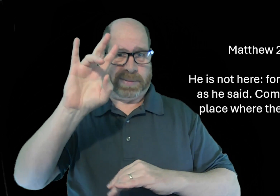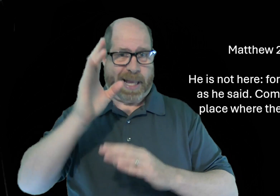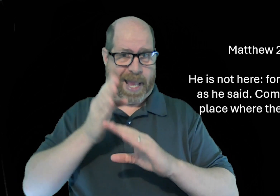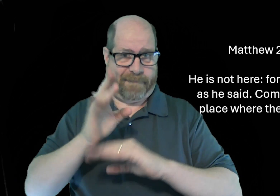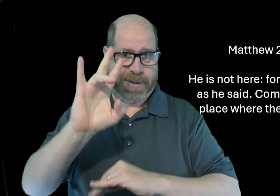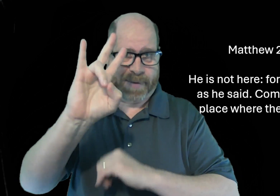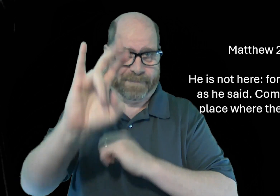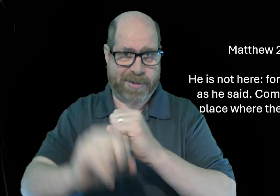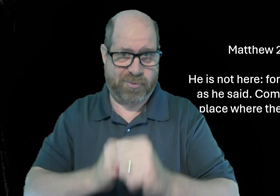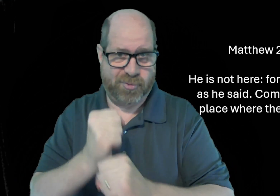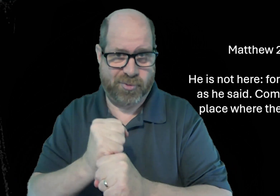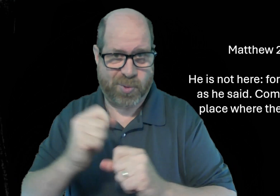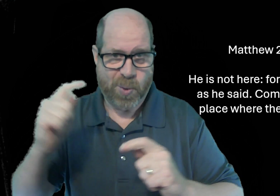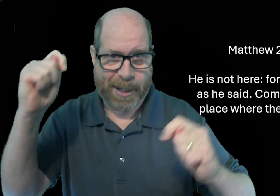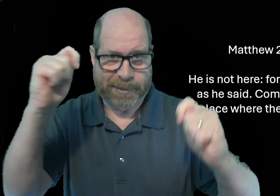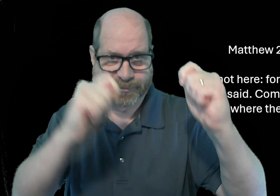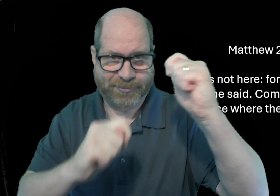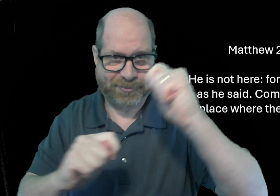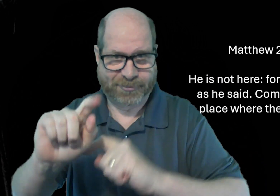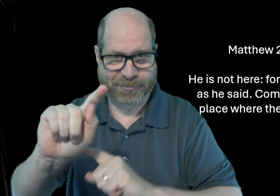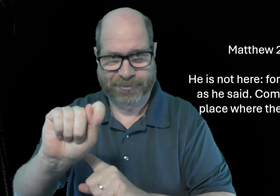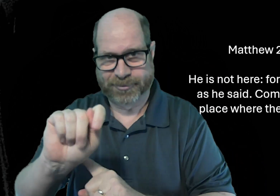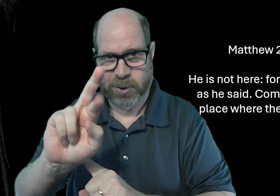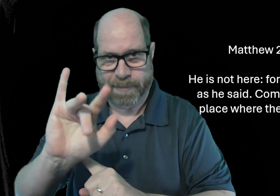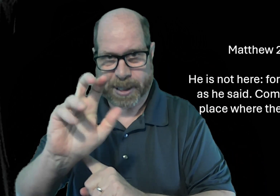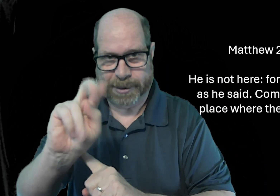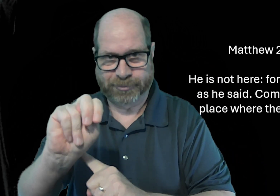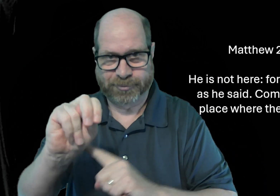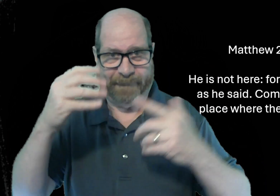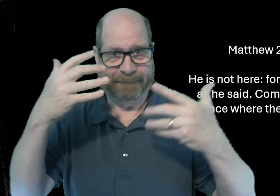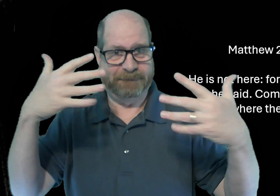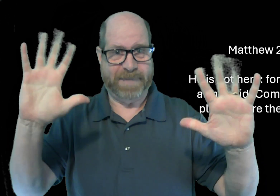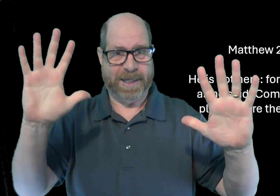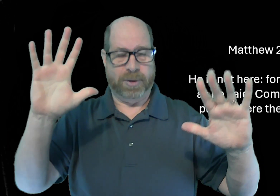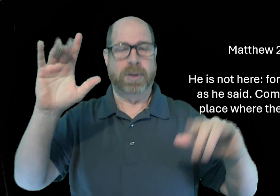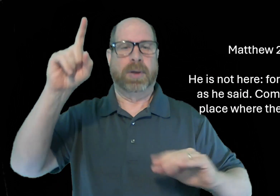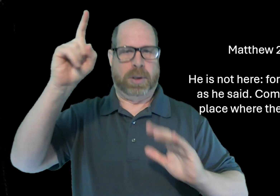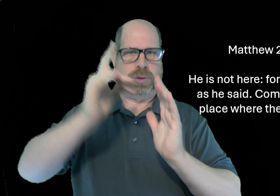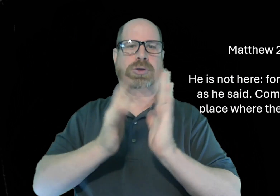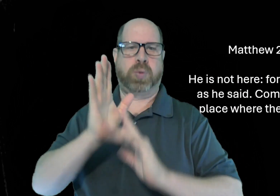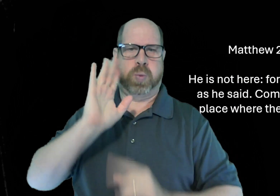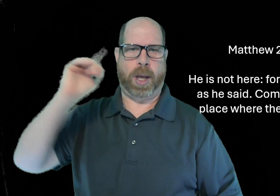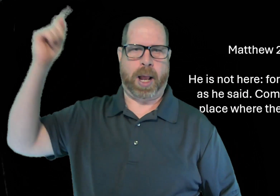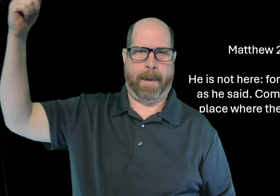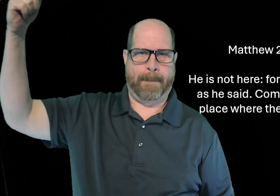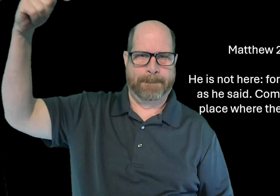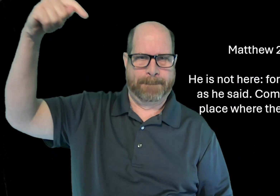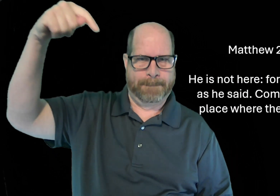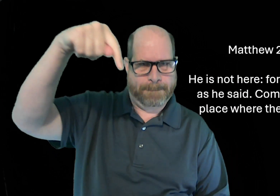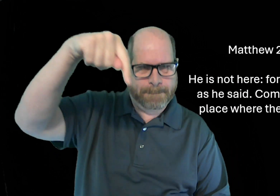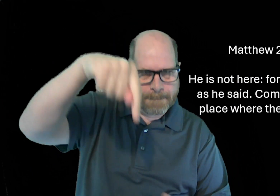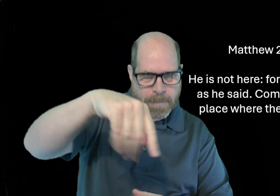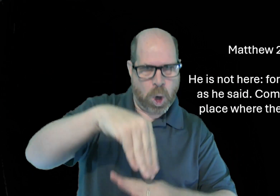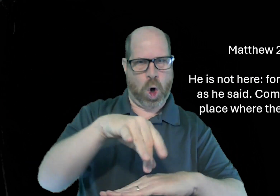after seven years of the tribulation when that's done when jesus will come to the earth